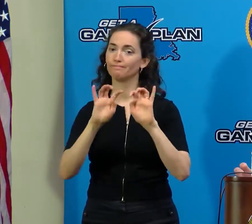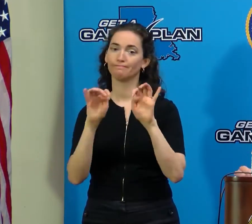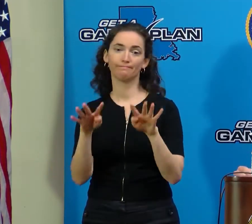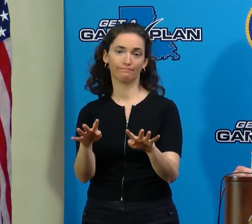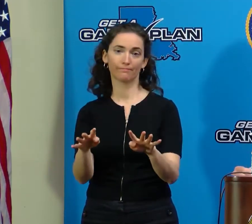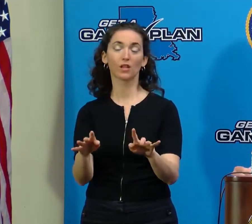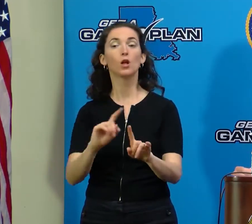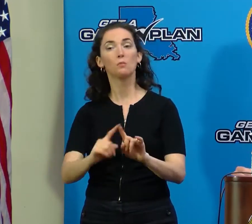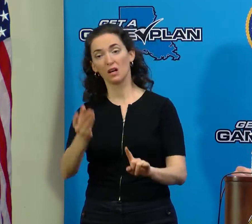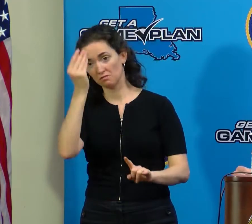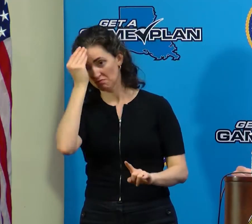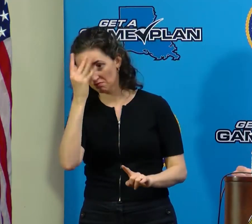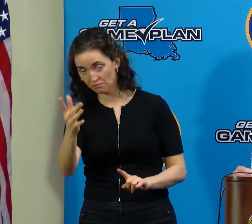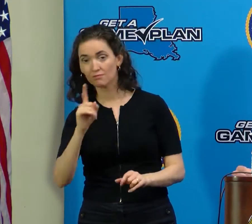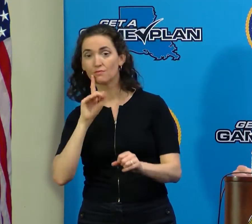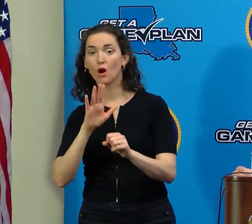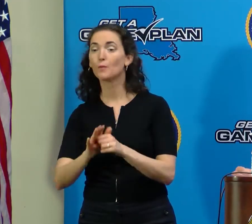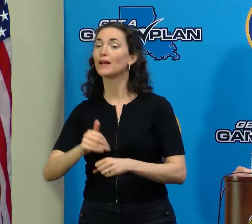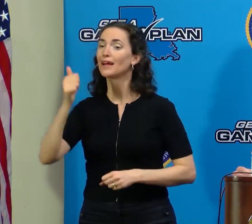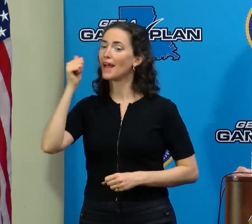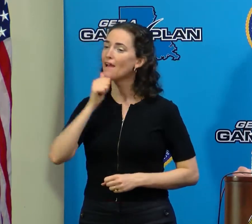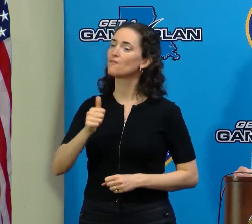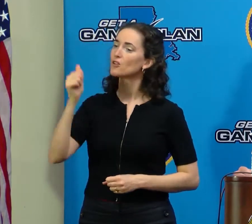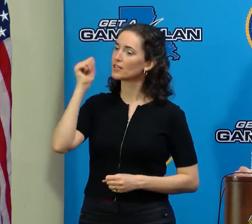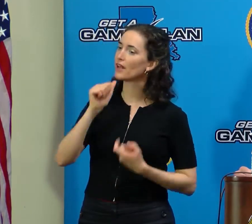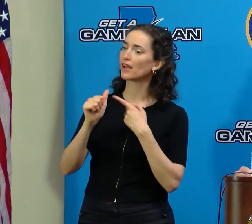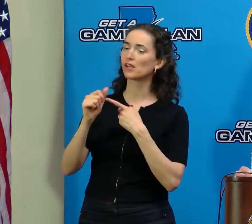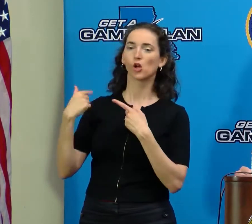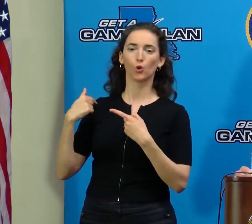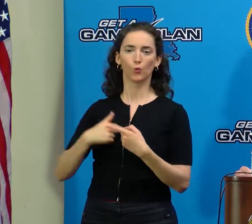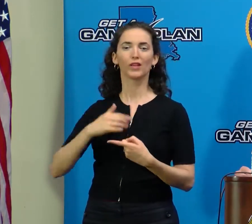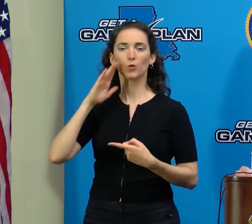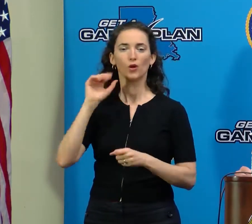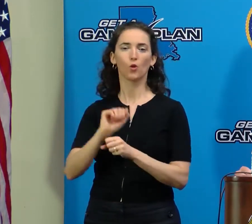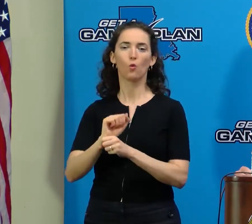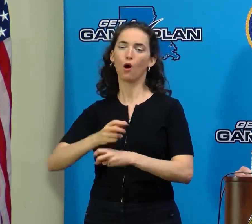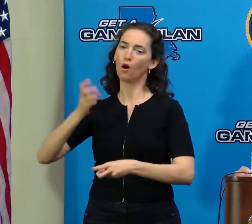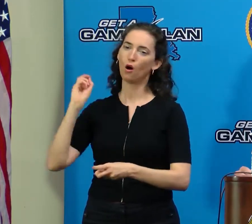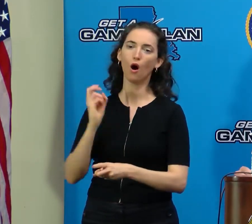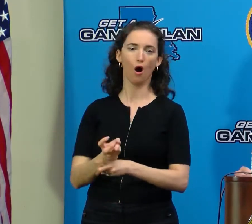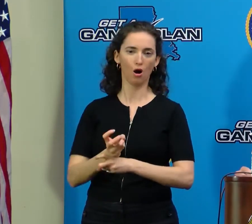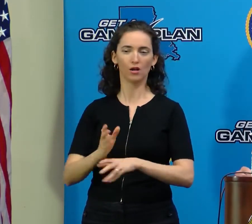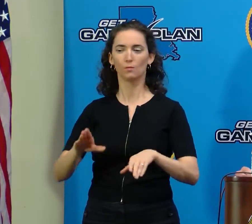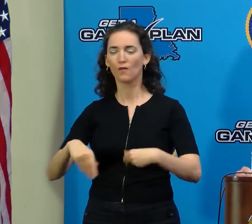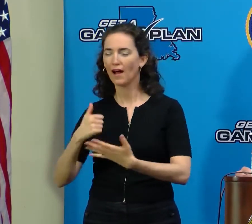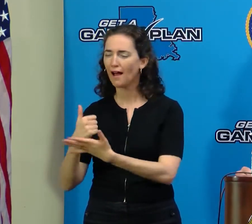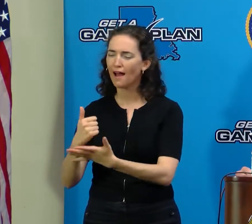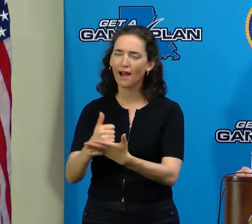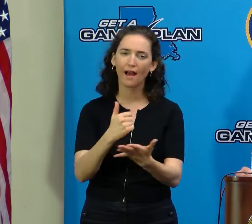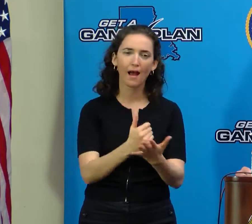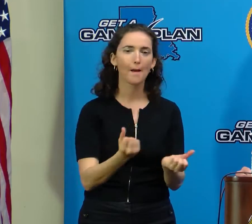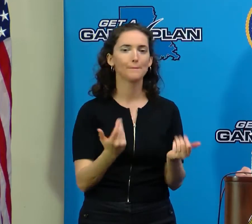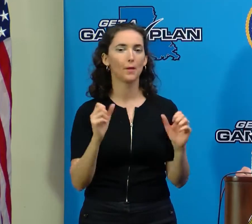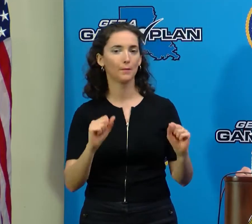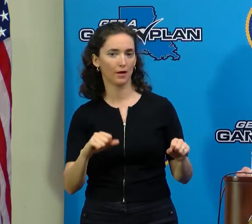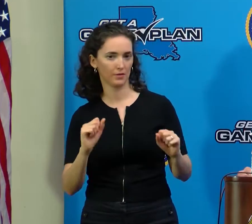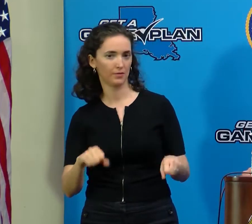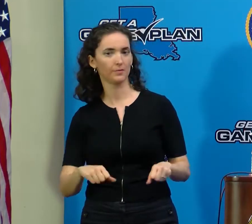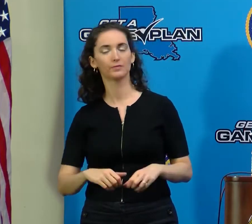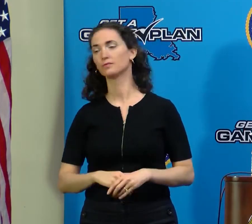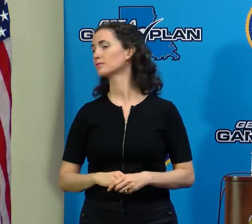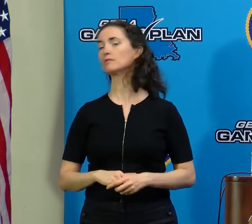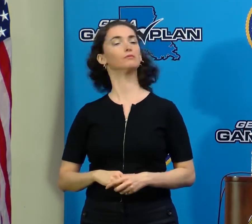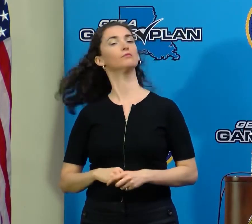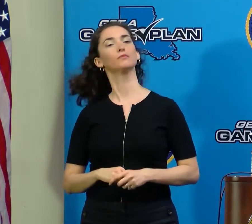I can tell you is we're going to work hard every single day to deliver as much assistance as we possibly can.